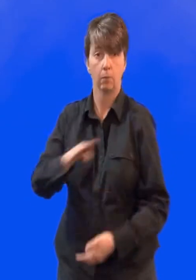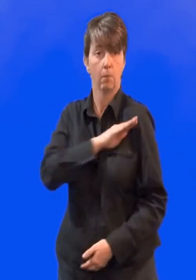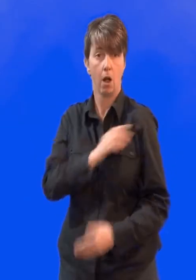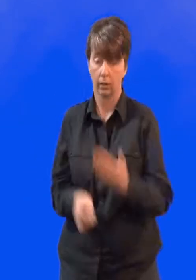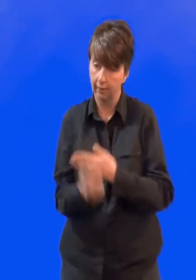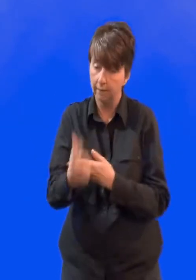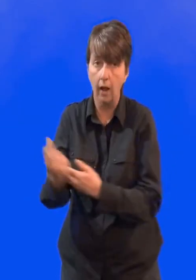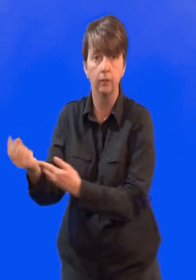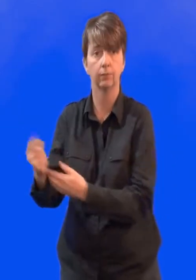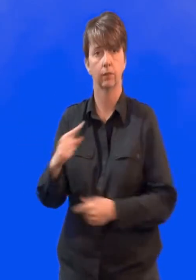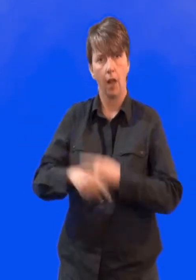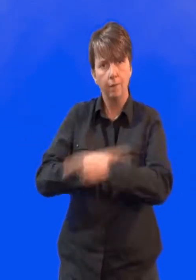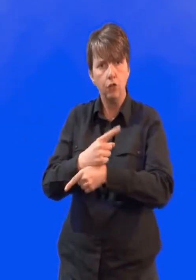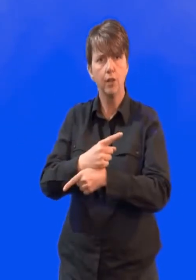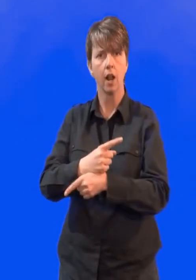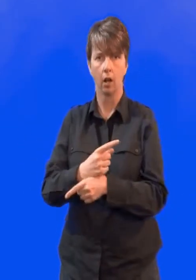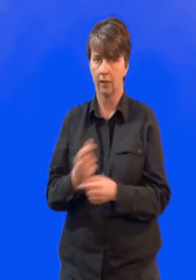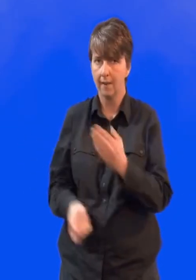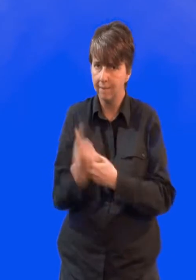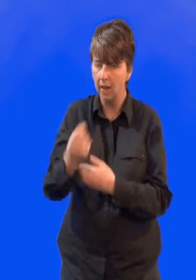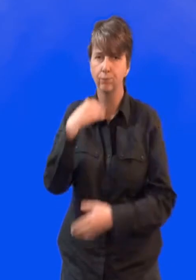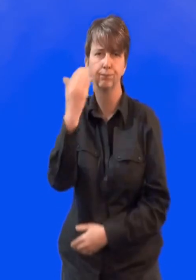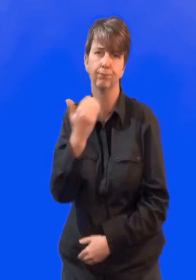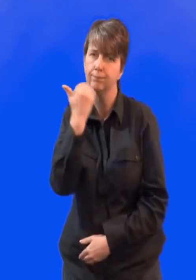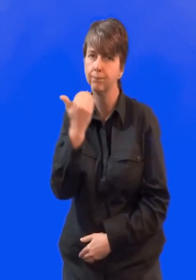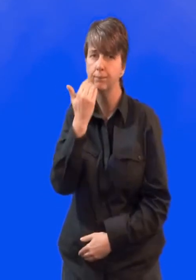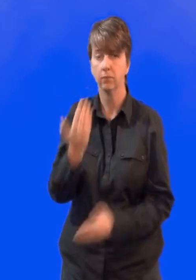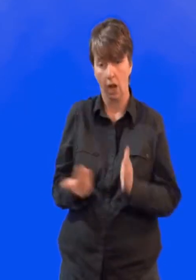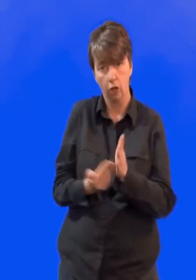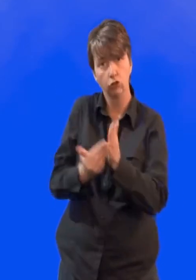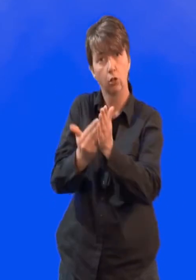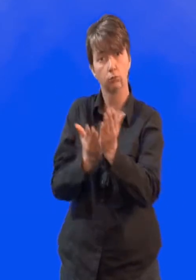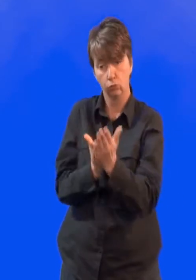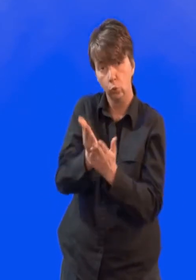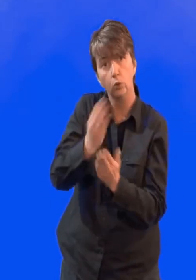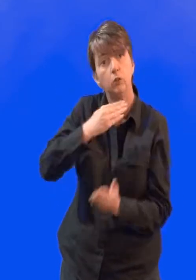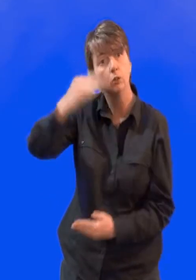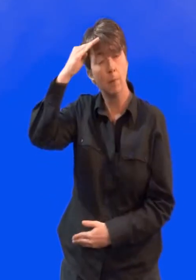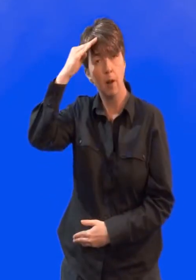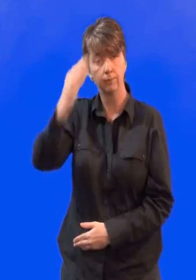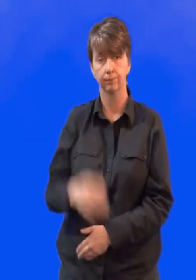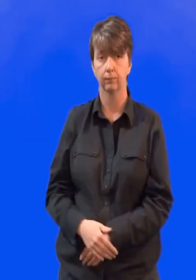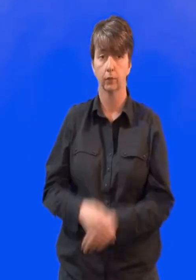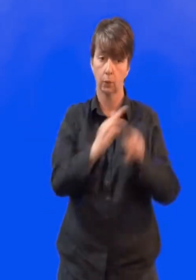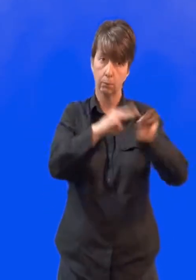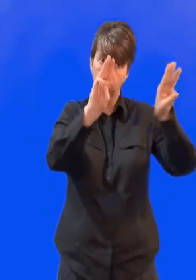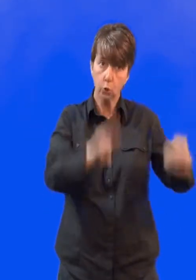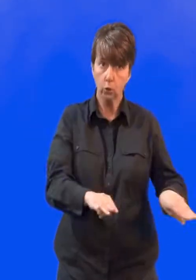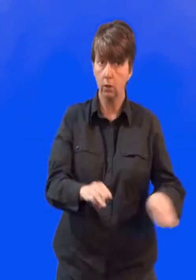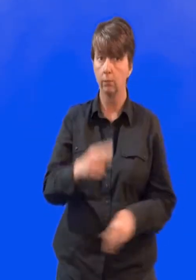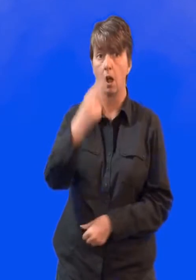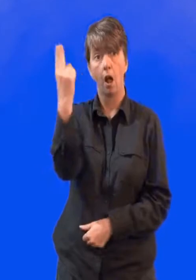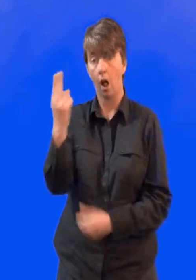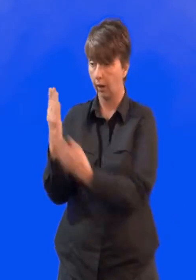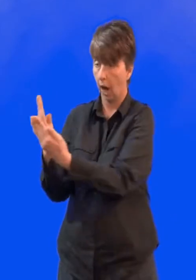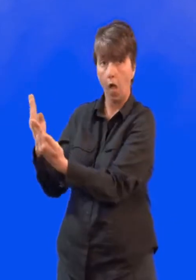in parks, museums and art galleries. Runs fun stuff for us to do over the summer. And has lots of local events for me, my family and